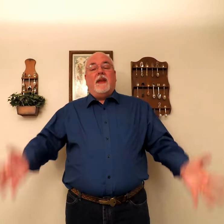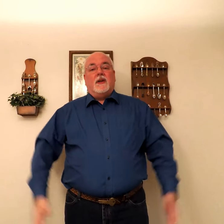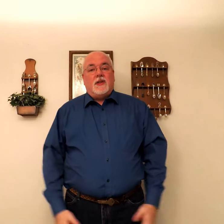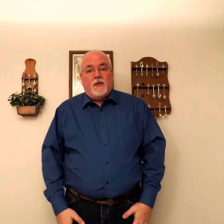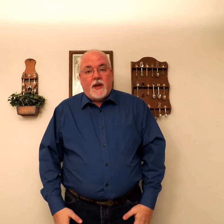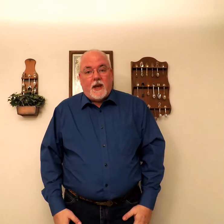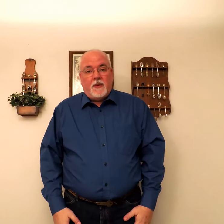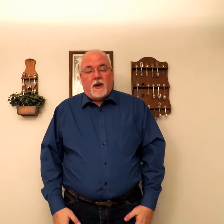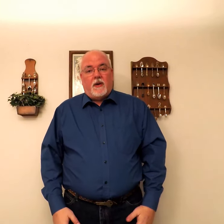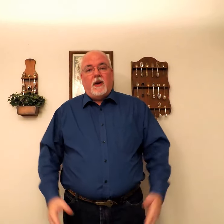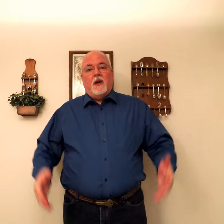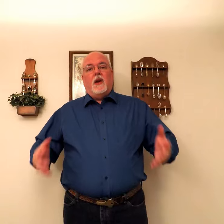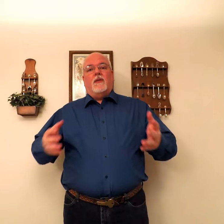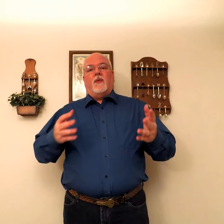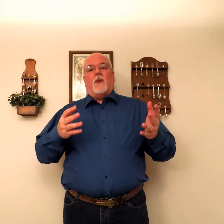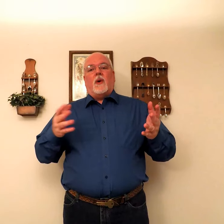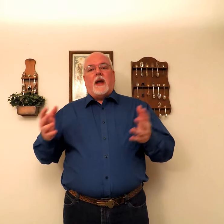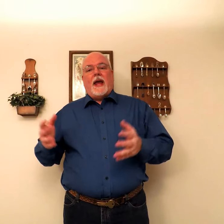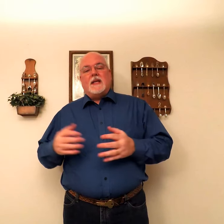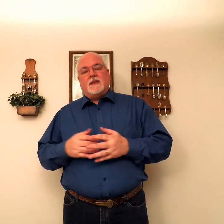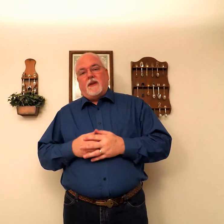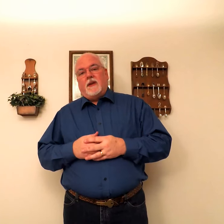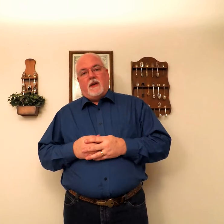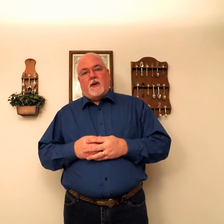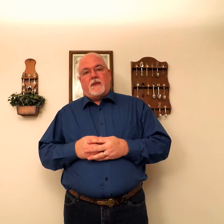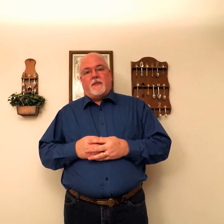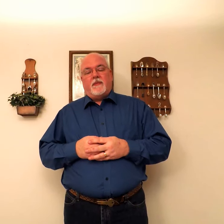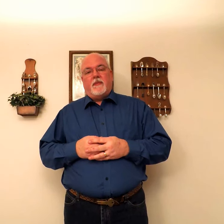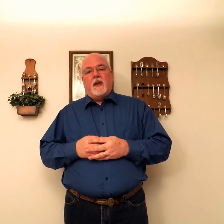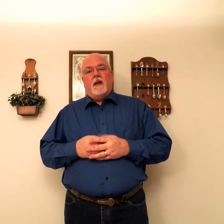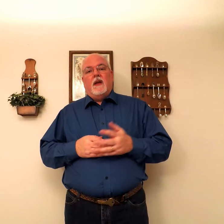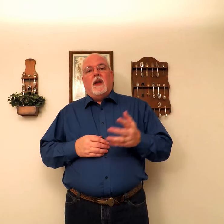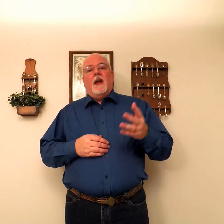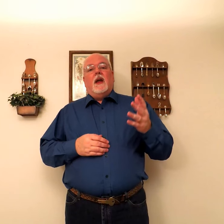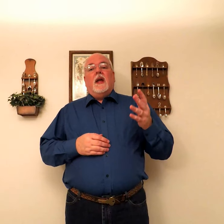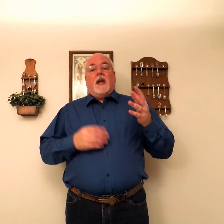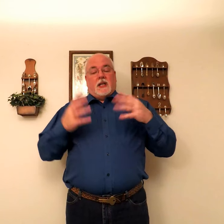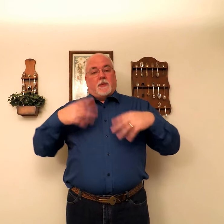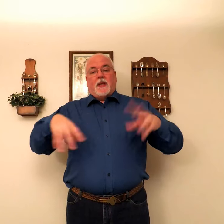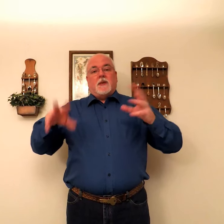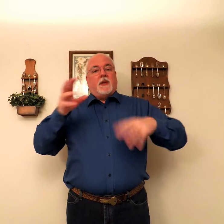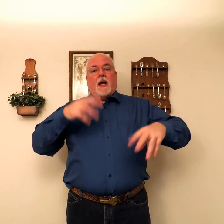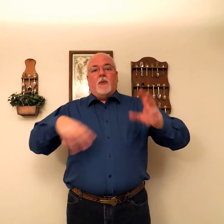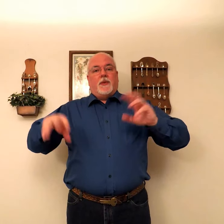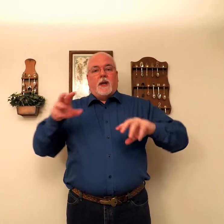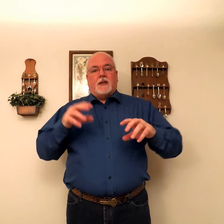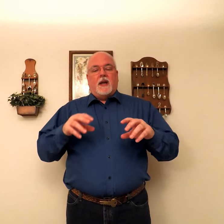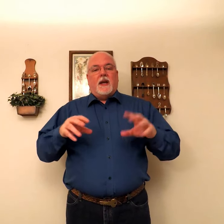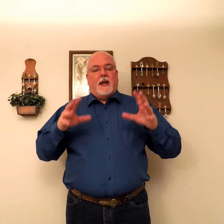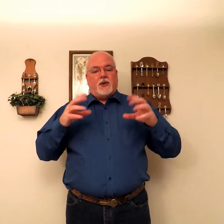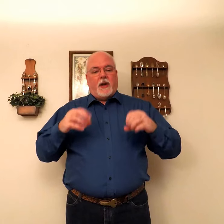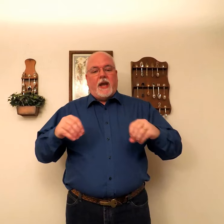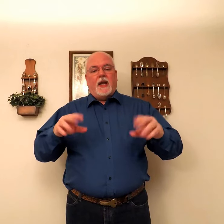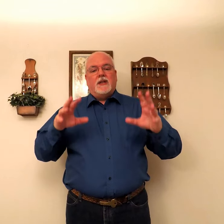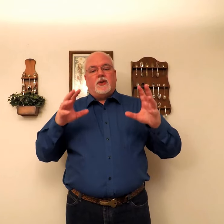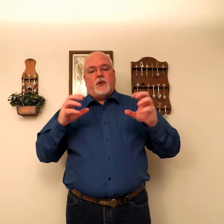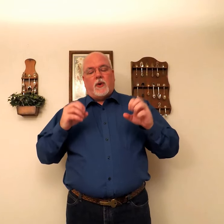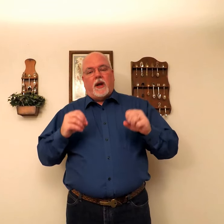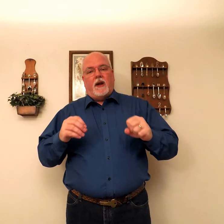There's the vocabulary. For. As the deer. Spend some time with this. Get your hands trained.